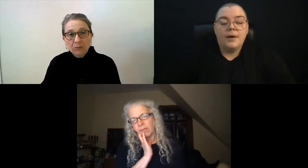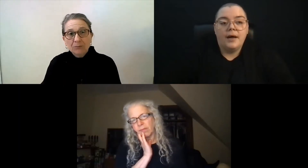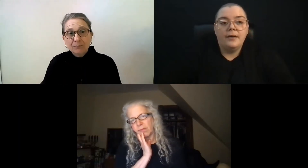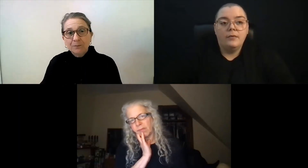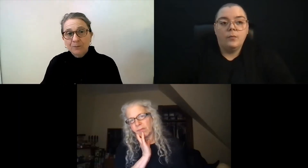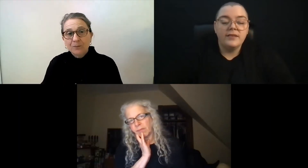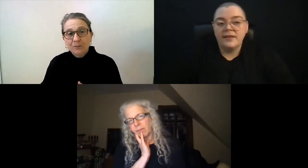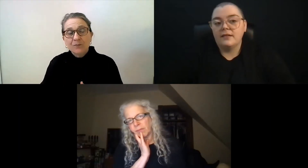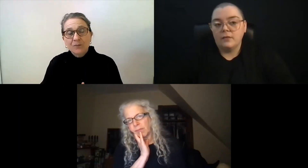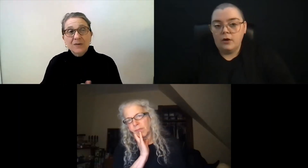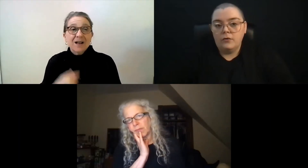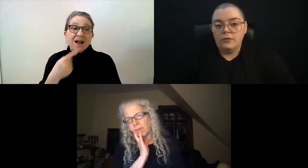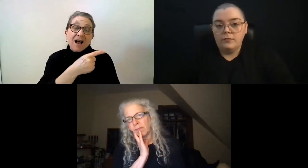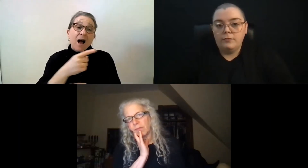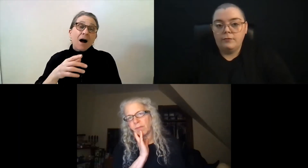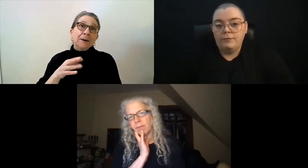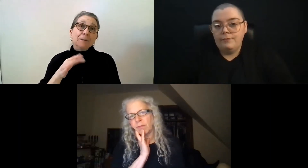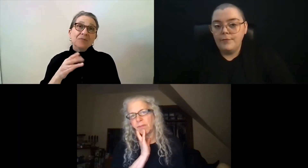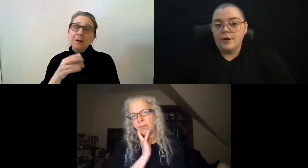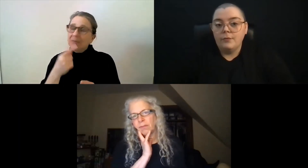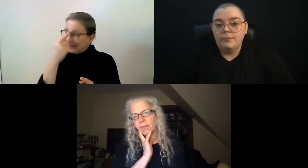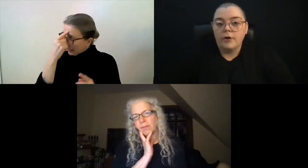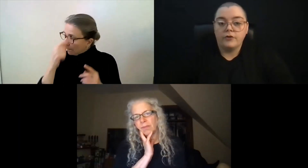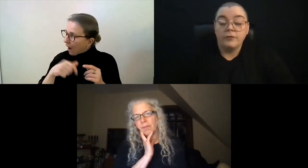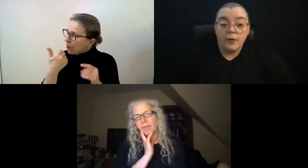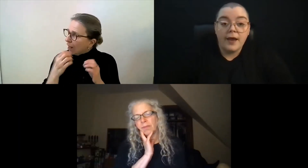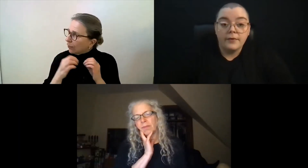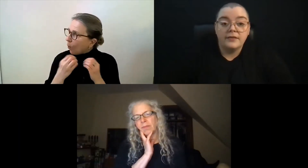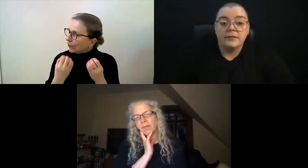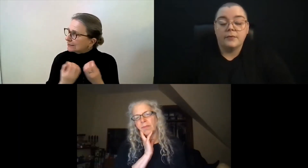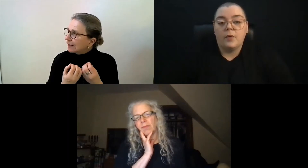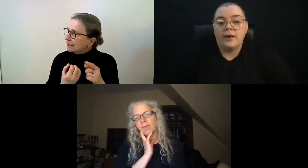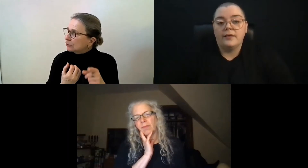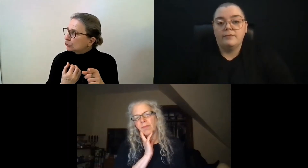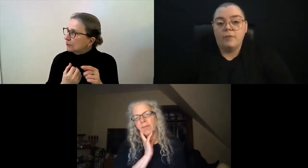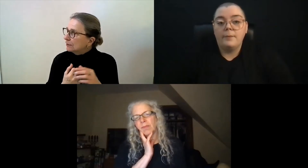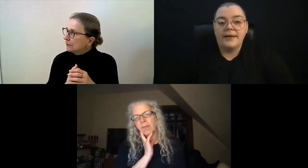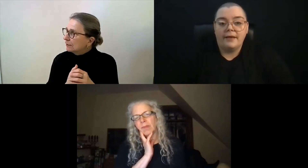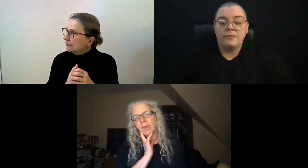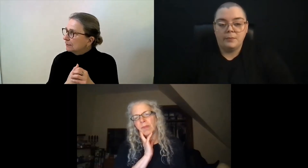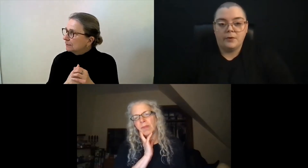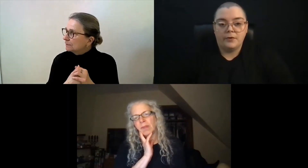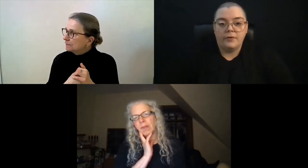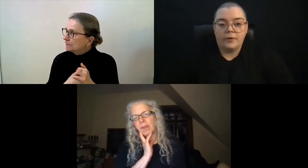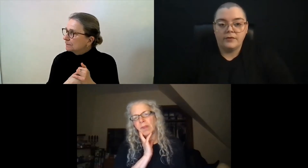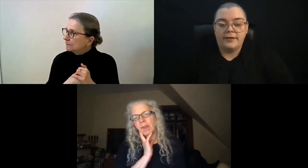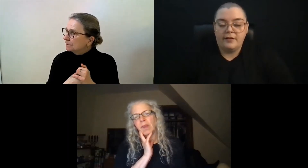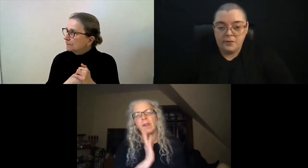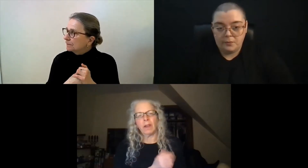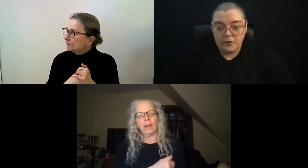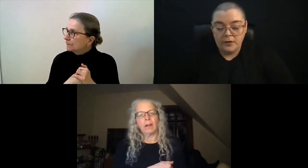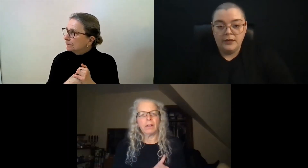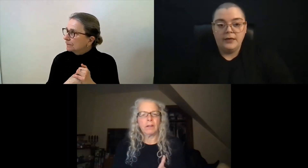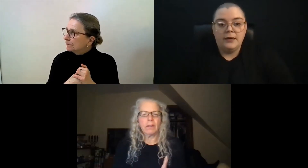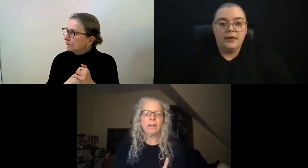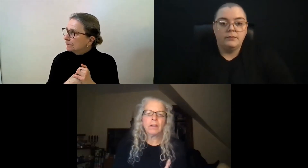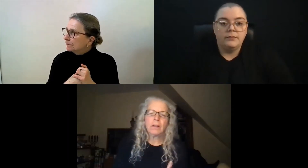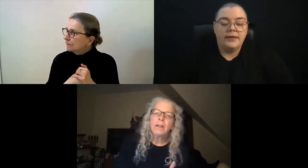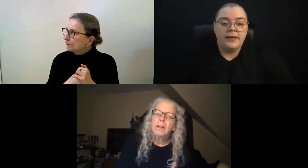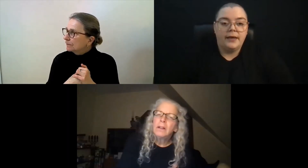But we stand alone, you know, partially for that reason. We want to run by Deaf people and focus on Deaf people